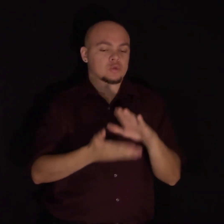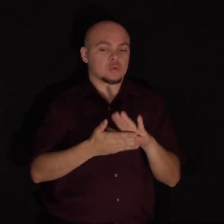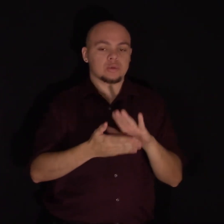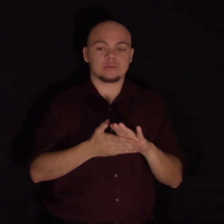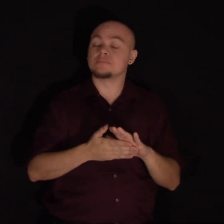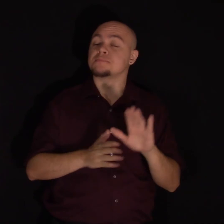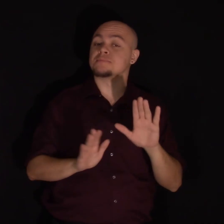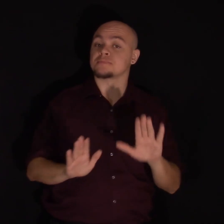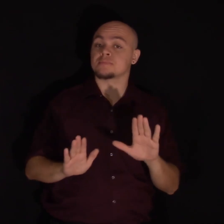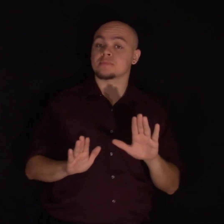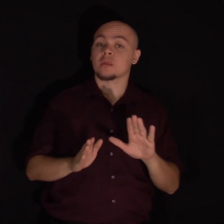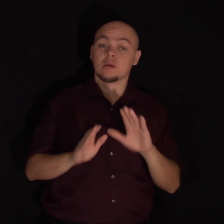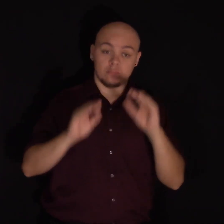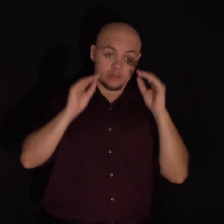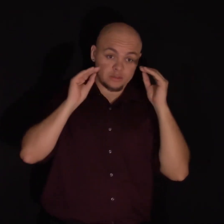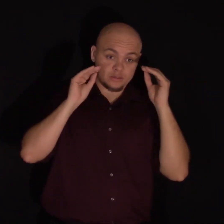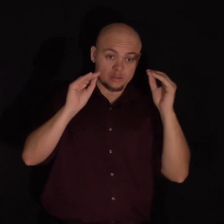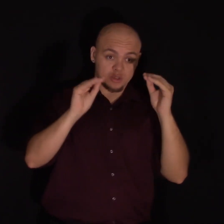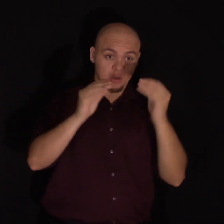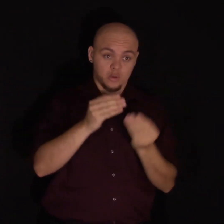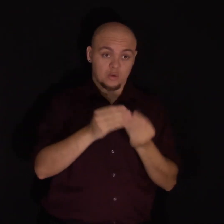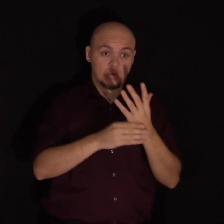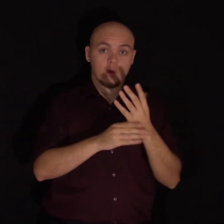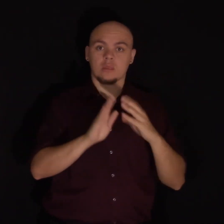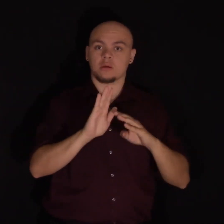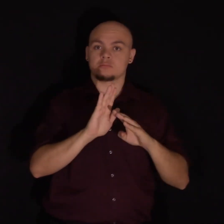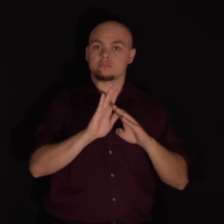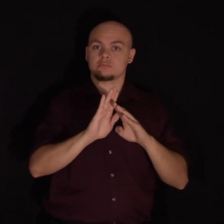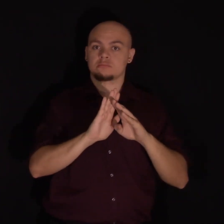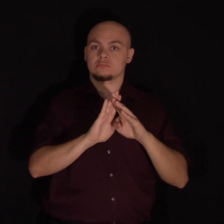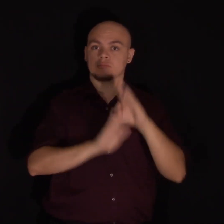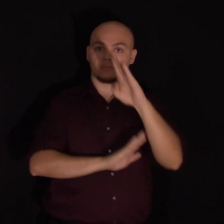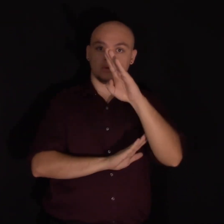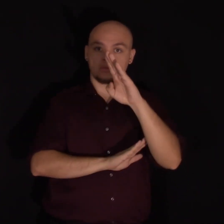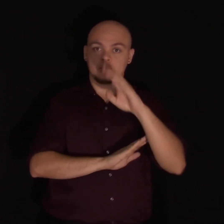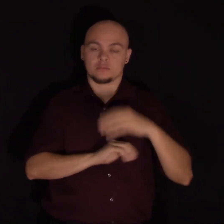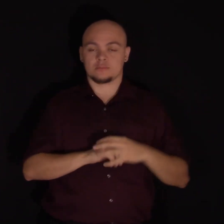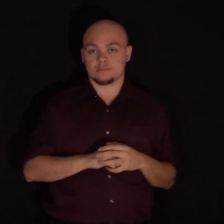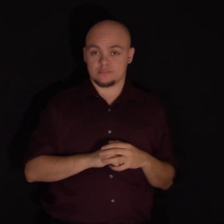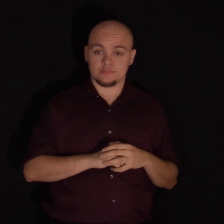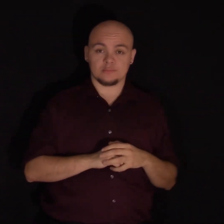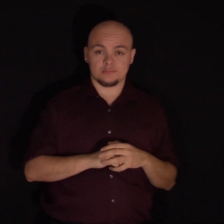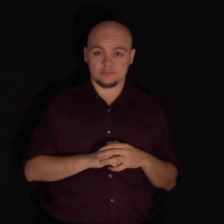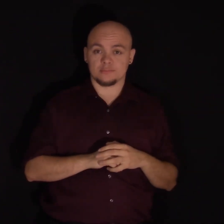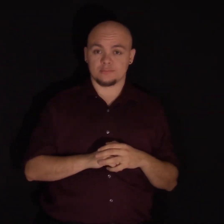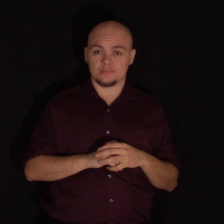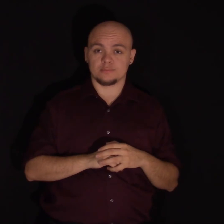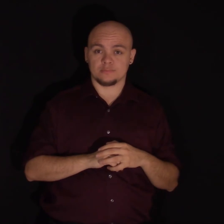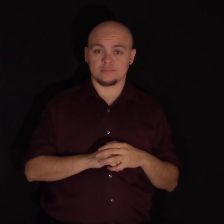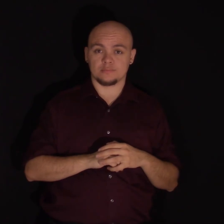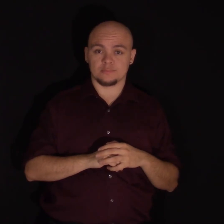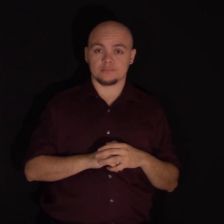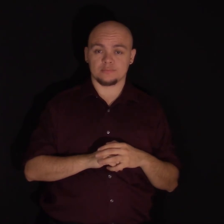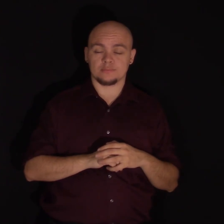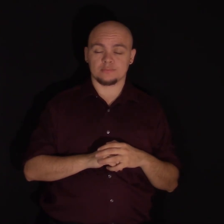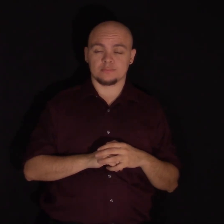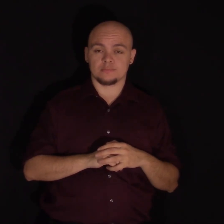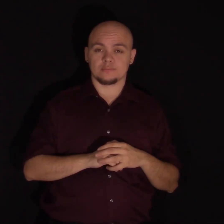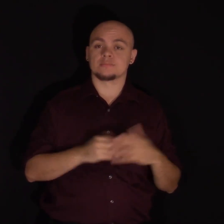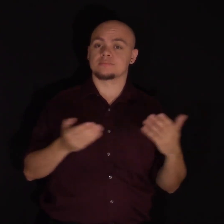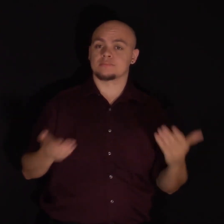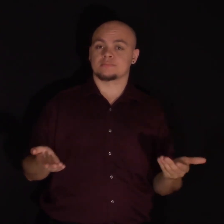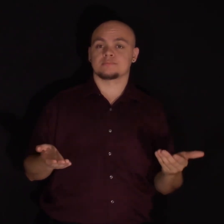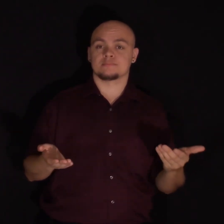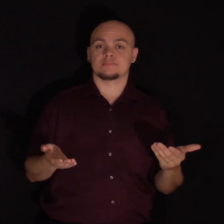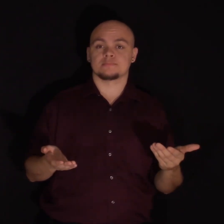those who were taught this lesson showed a sharp rebound in their grades. We have